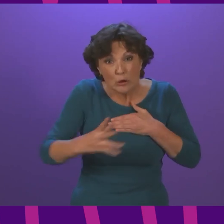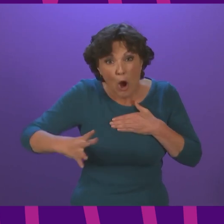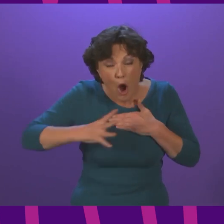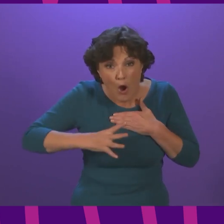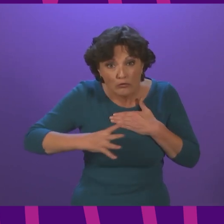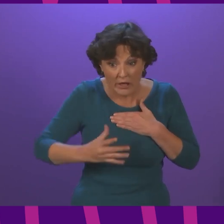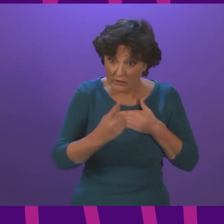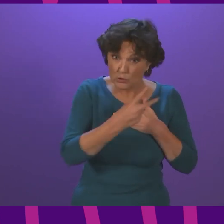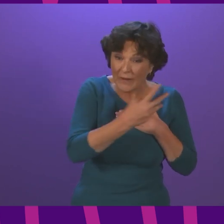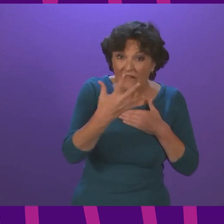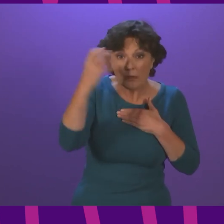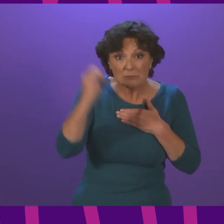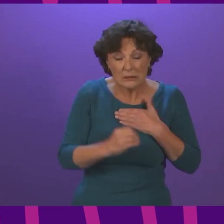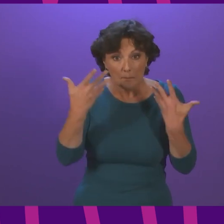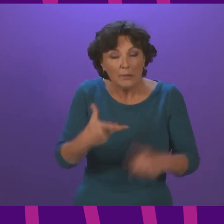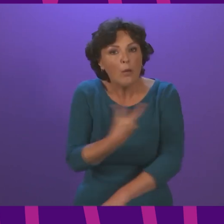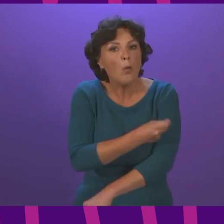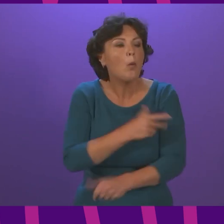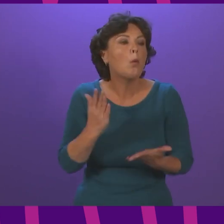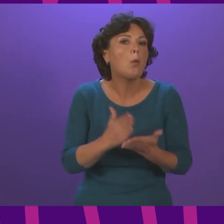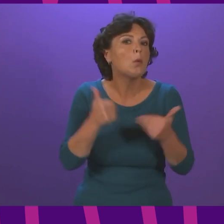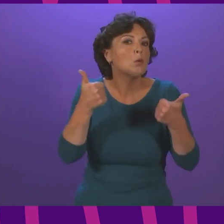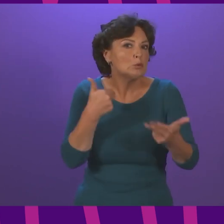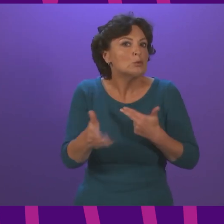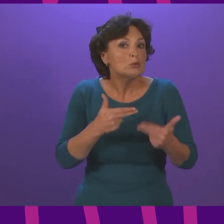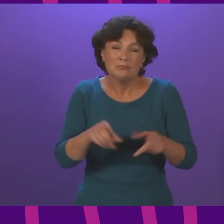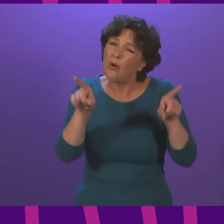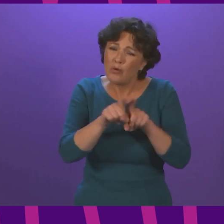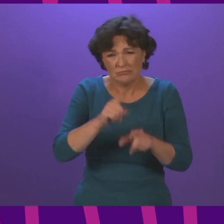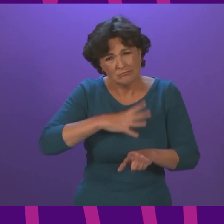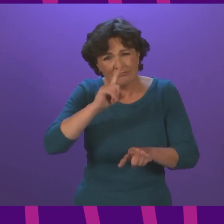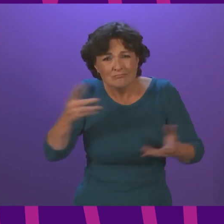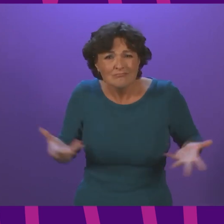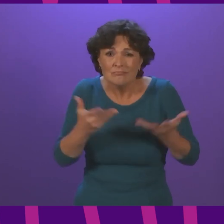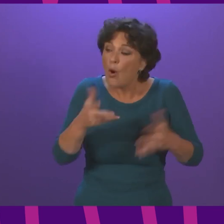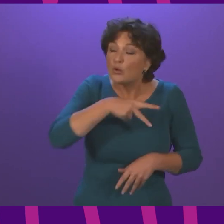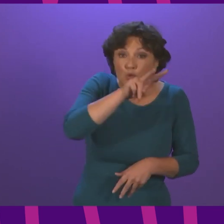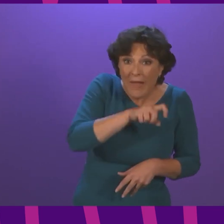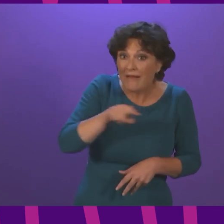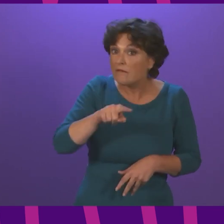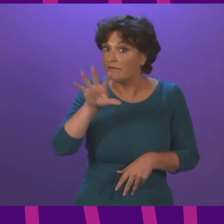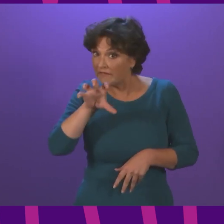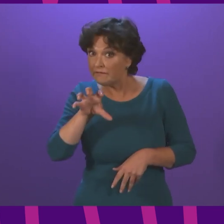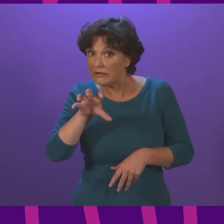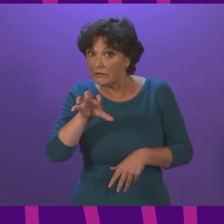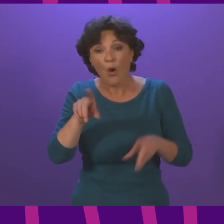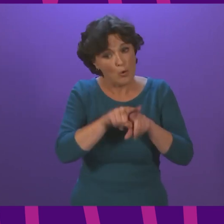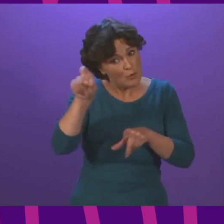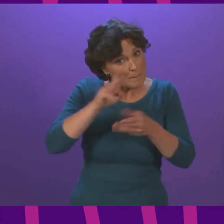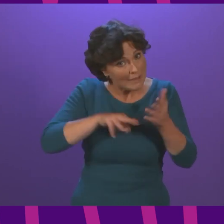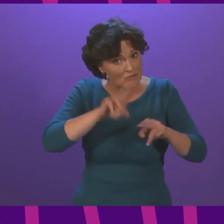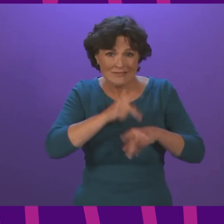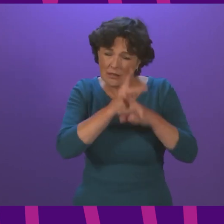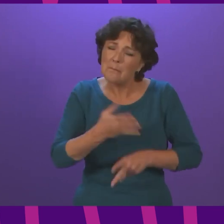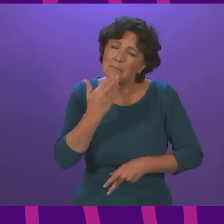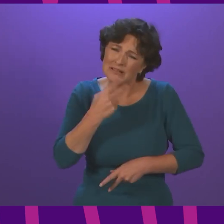vaccine is highly encouraging. I would, again, encourage all 12 to 15-year-olds and, of course, their parents and carers to read the online